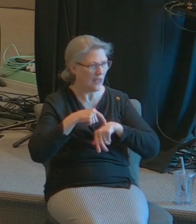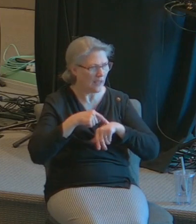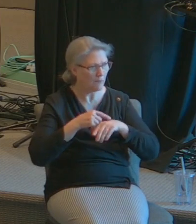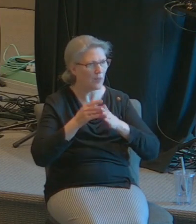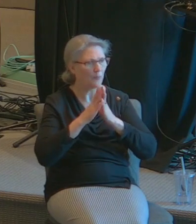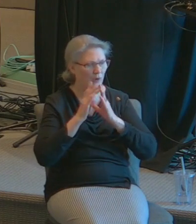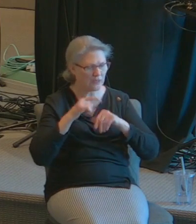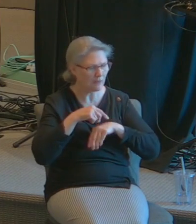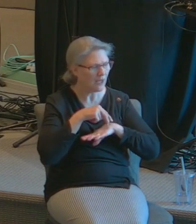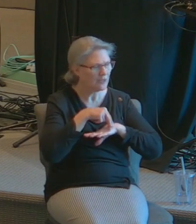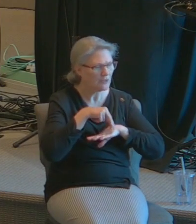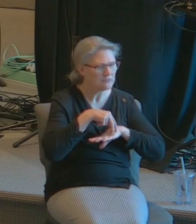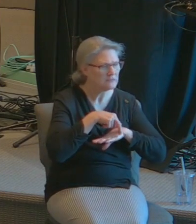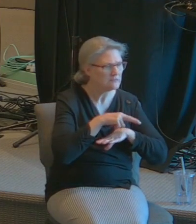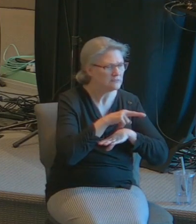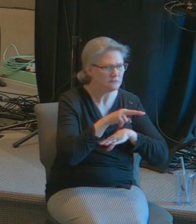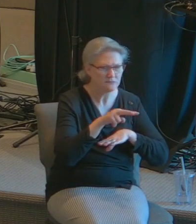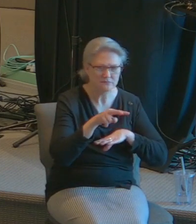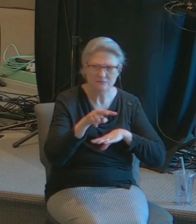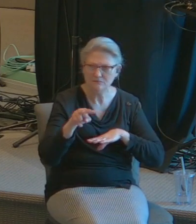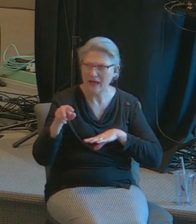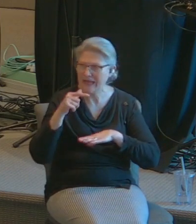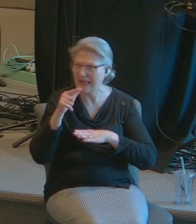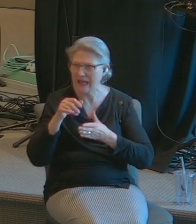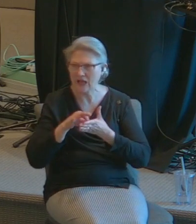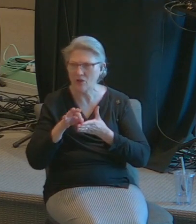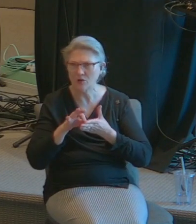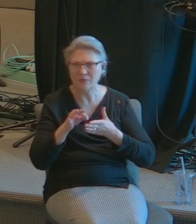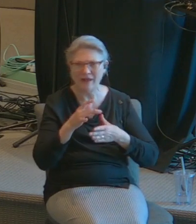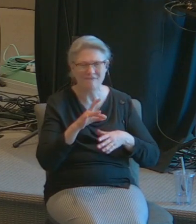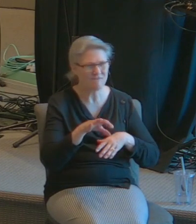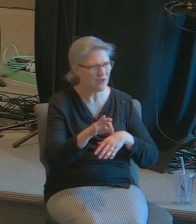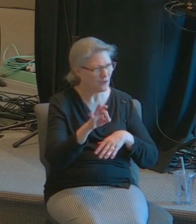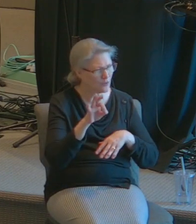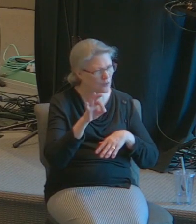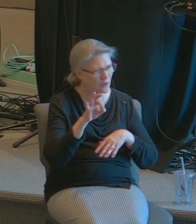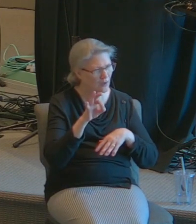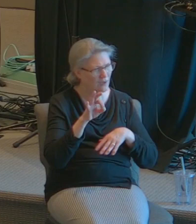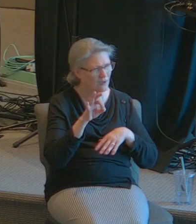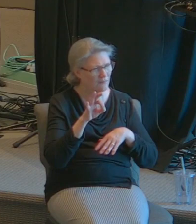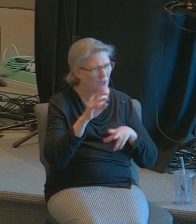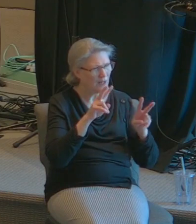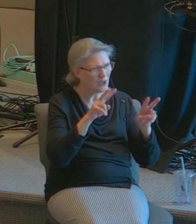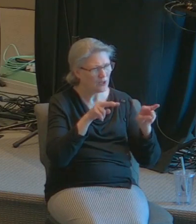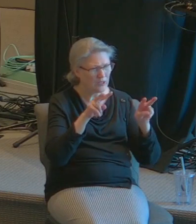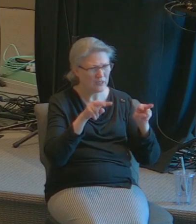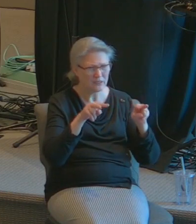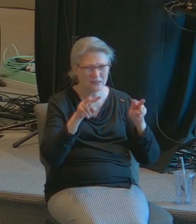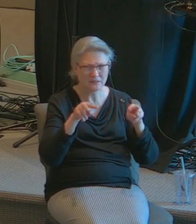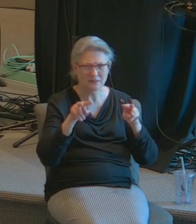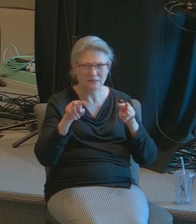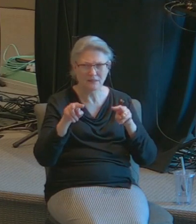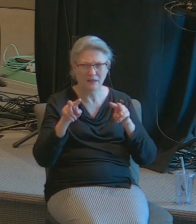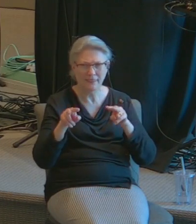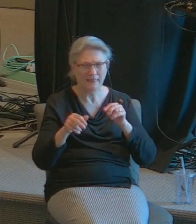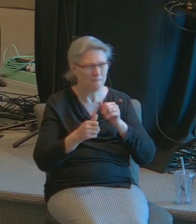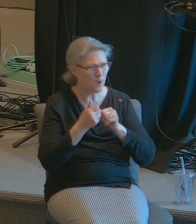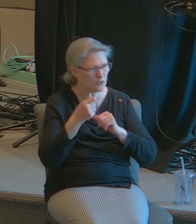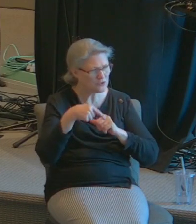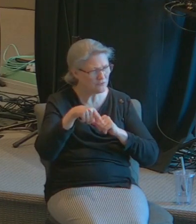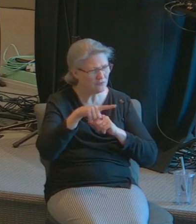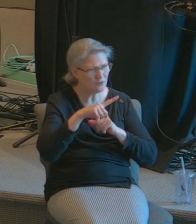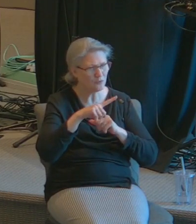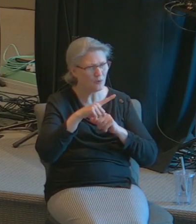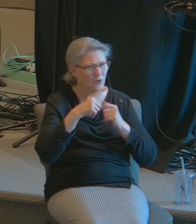I didn't count you but I found out by looking that the majority